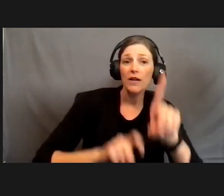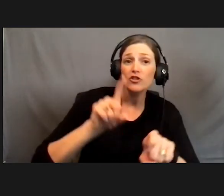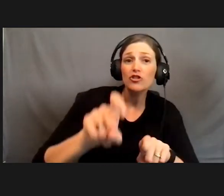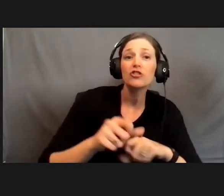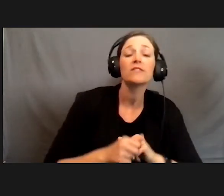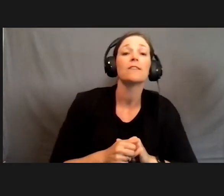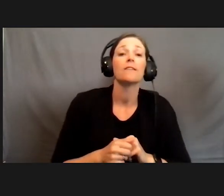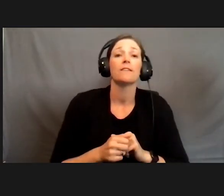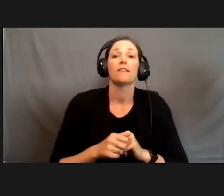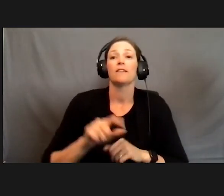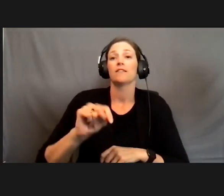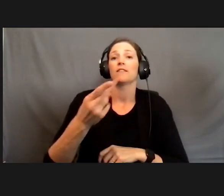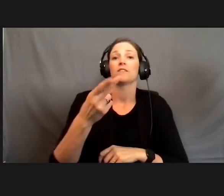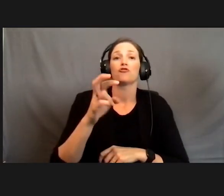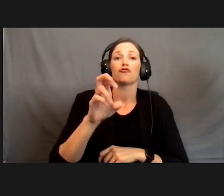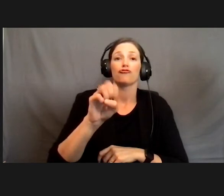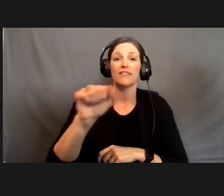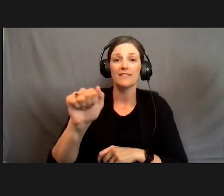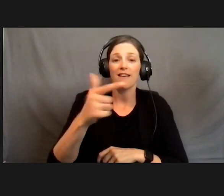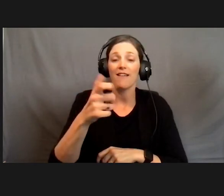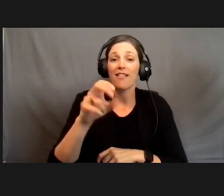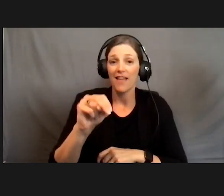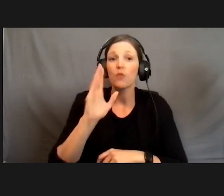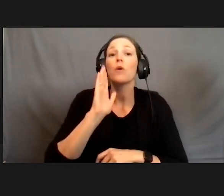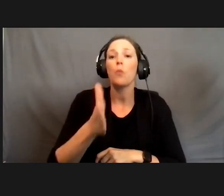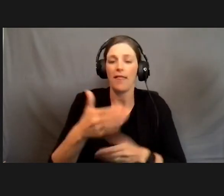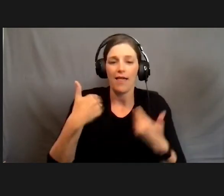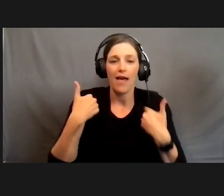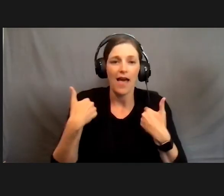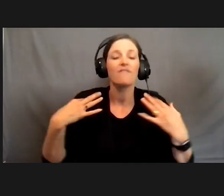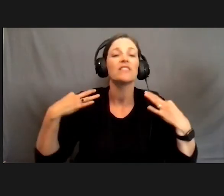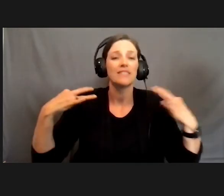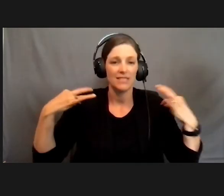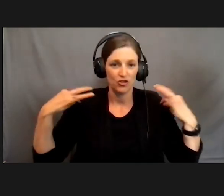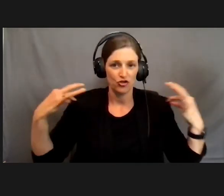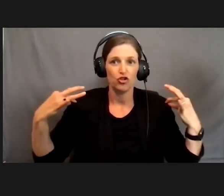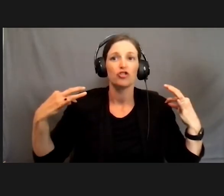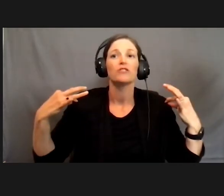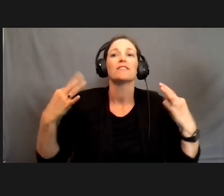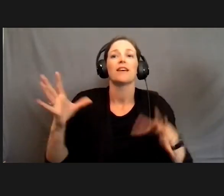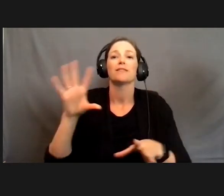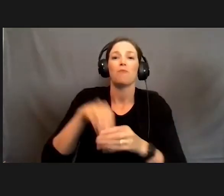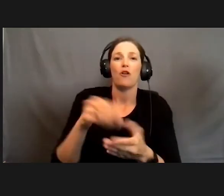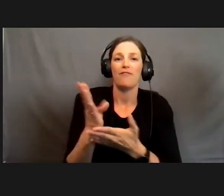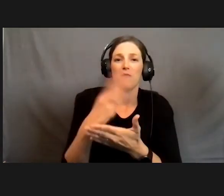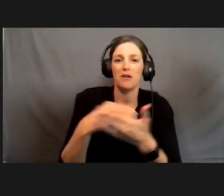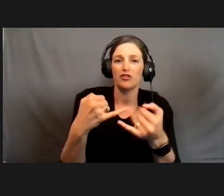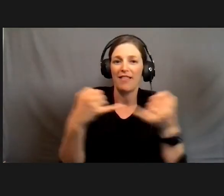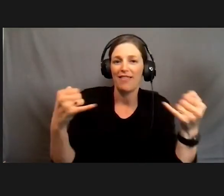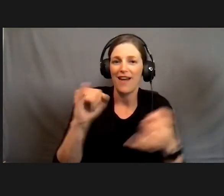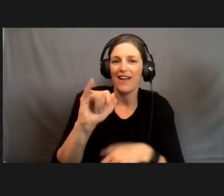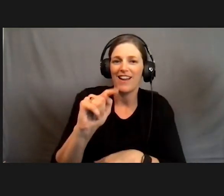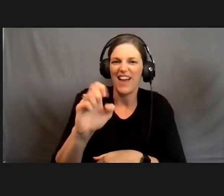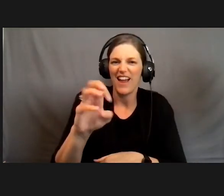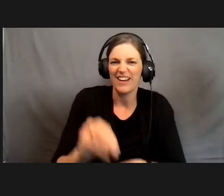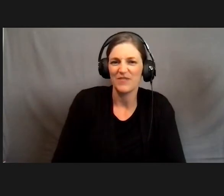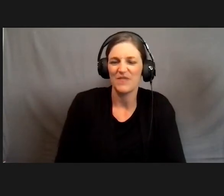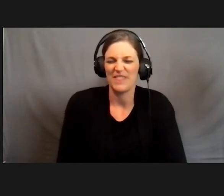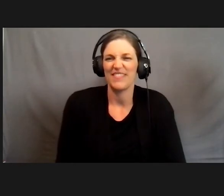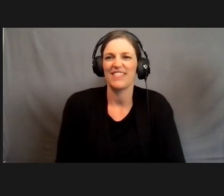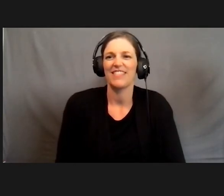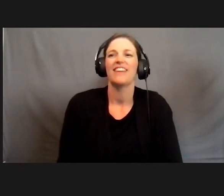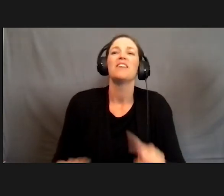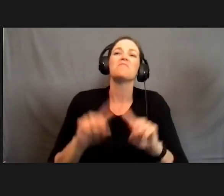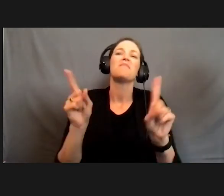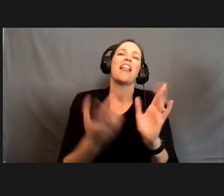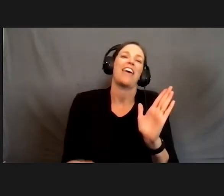And Teresa and Glenn, we will have t-shirts as a part of the budget line item. But once